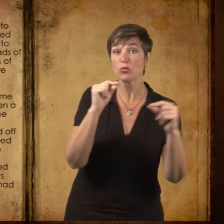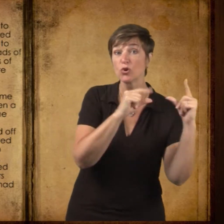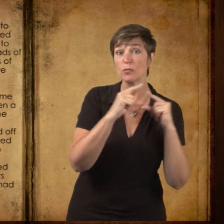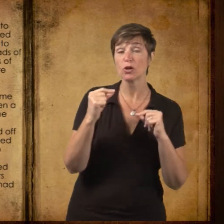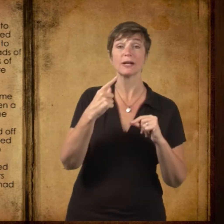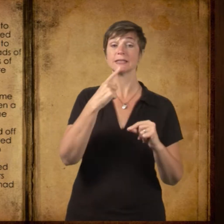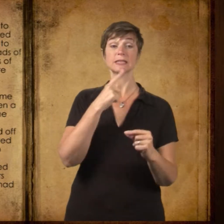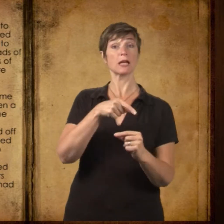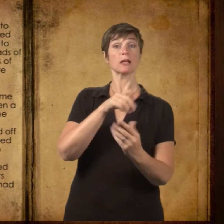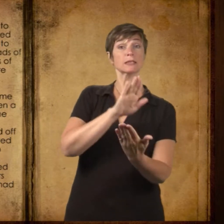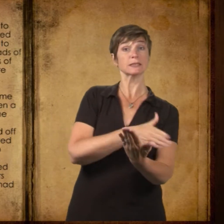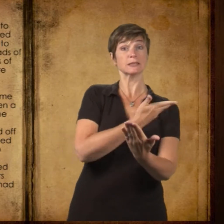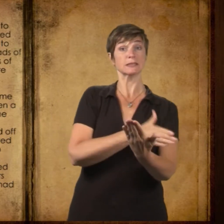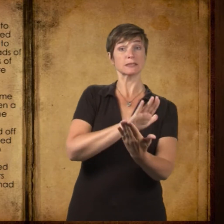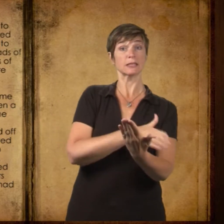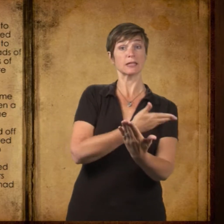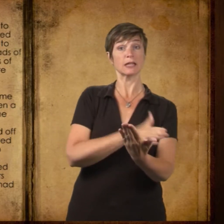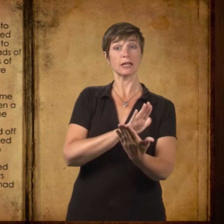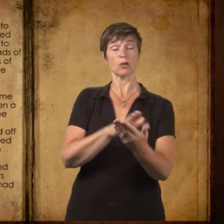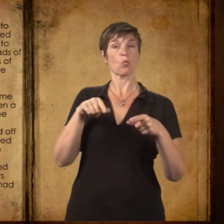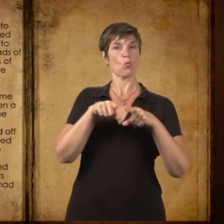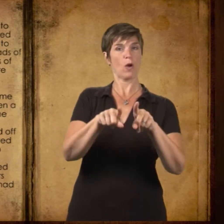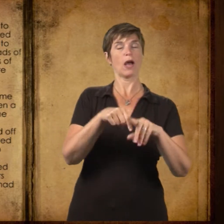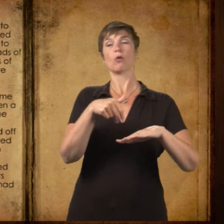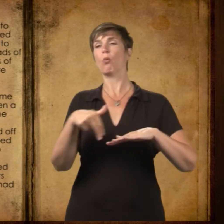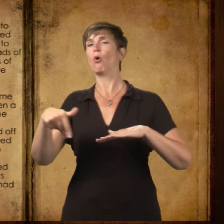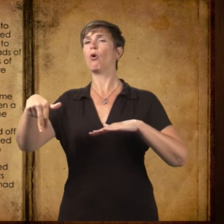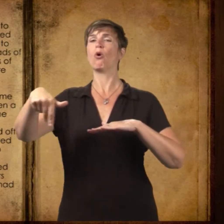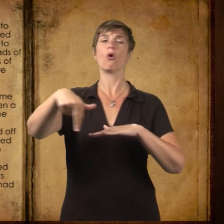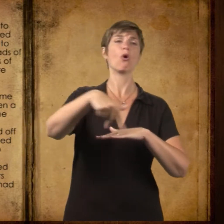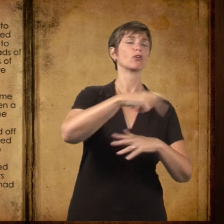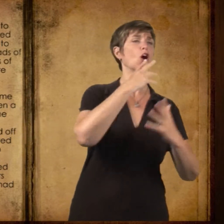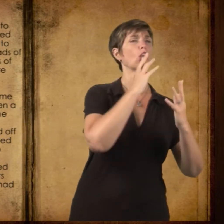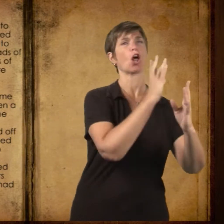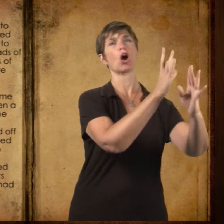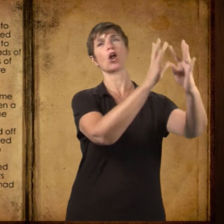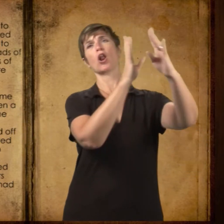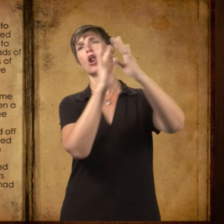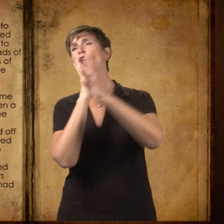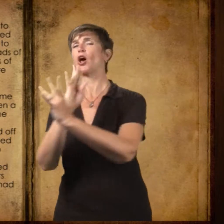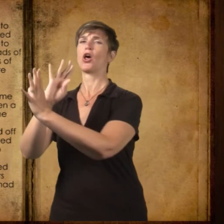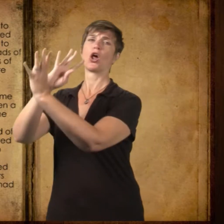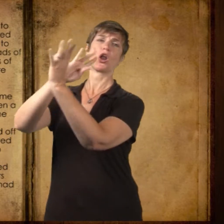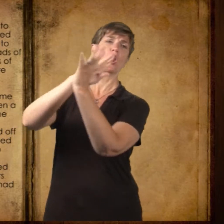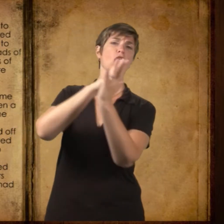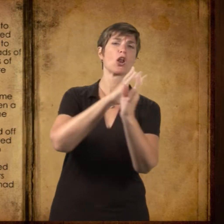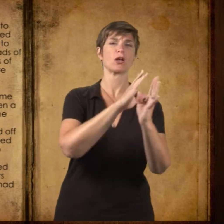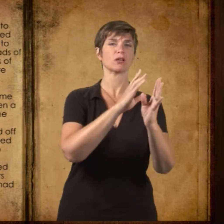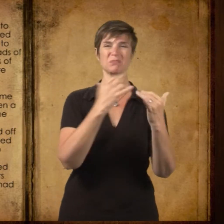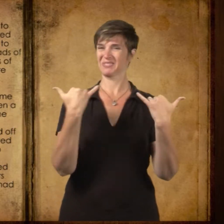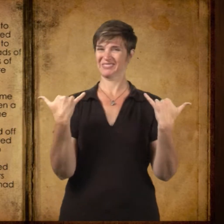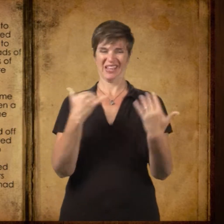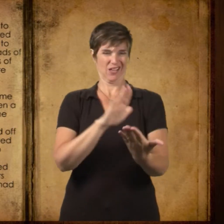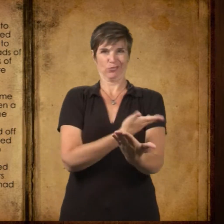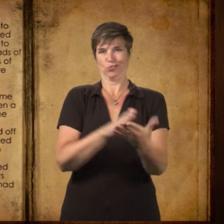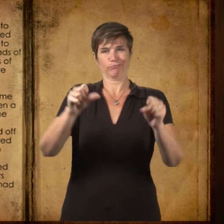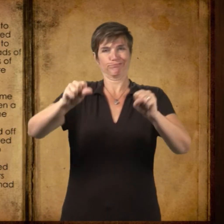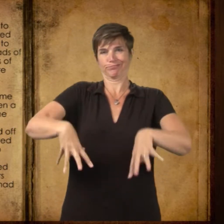Others believed that he was supposed to walk among the people. But years and years ago, this part of the ritual had been allowed to lapse.